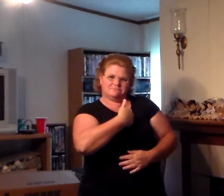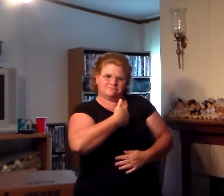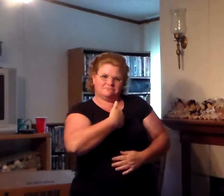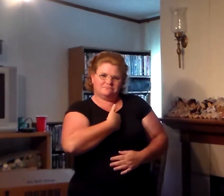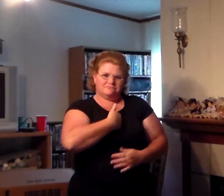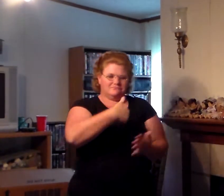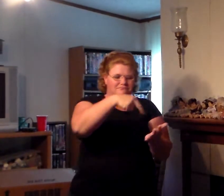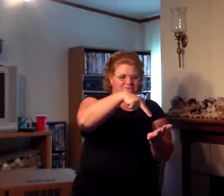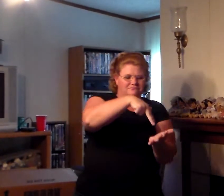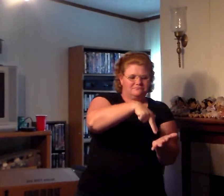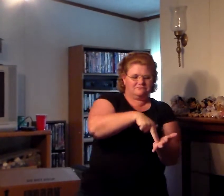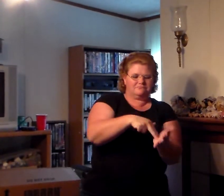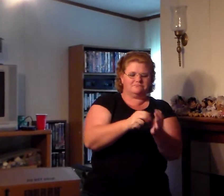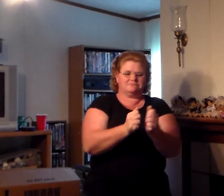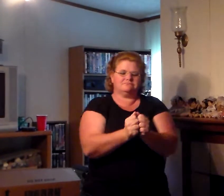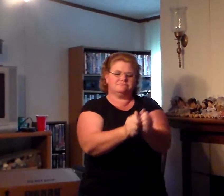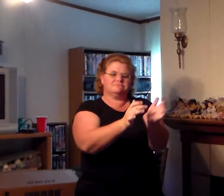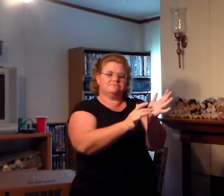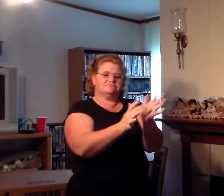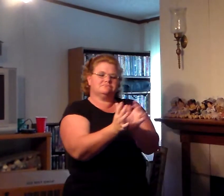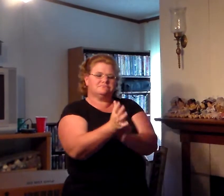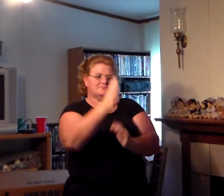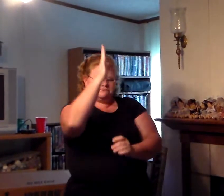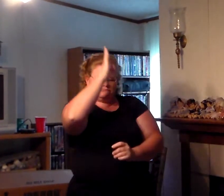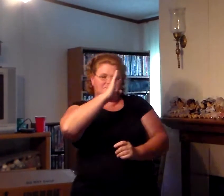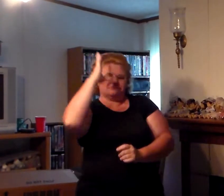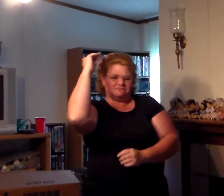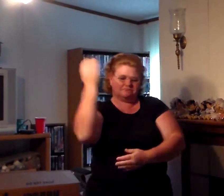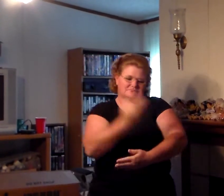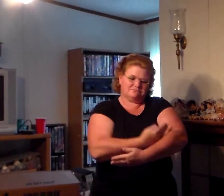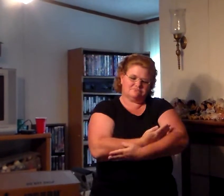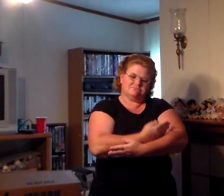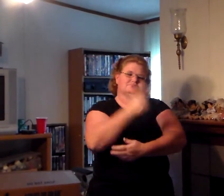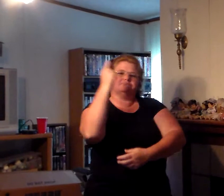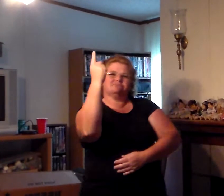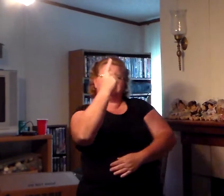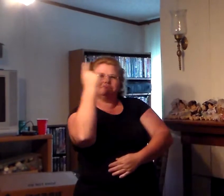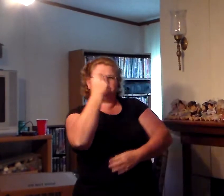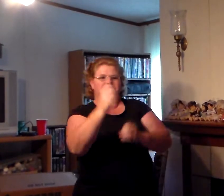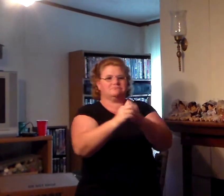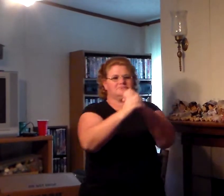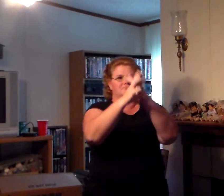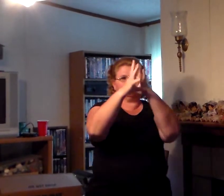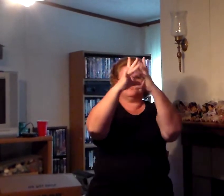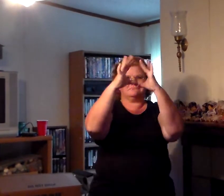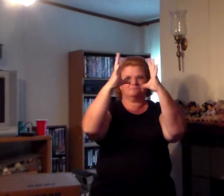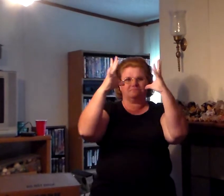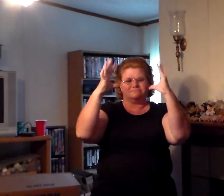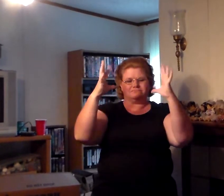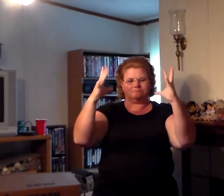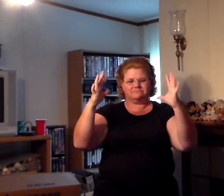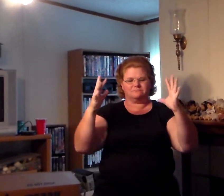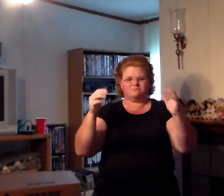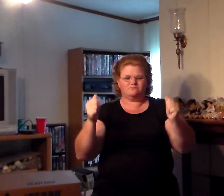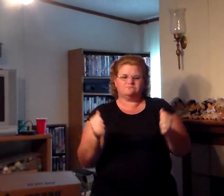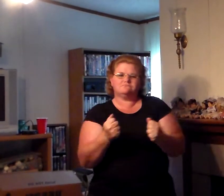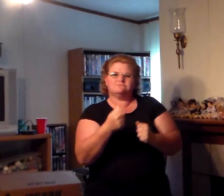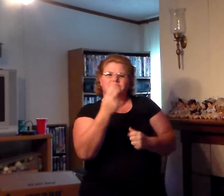Standing in the sun I can only imagine When all